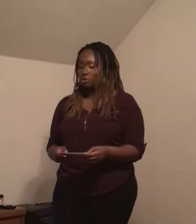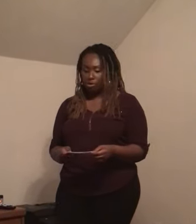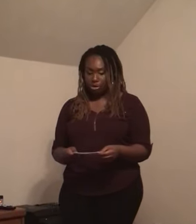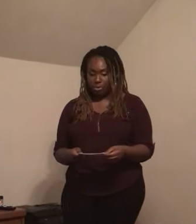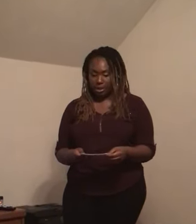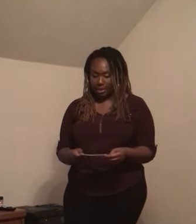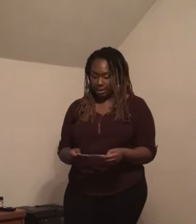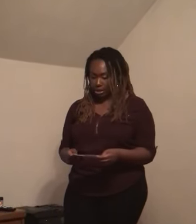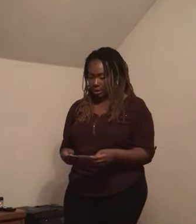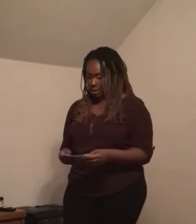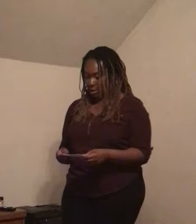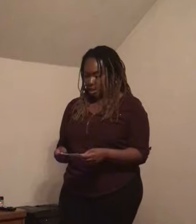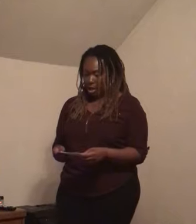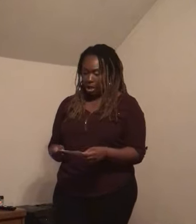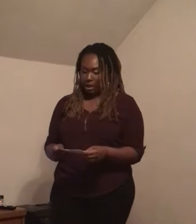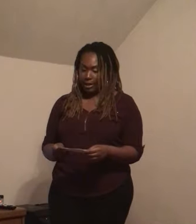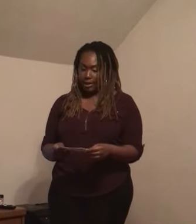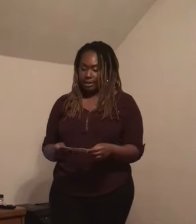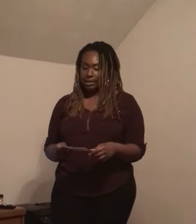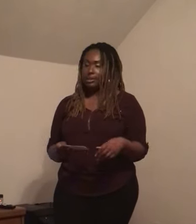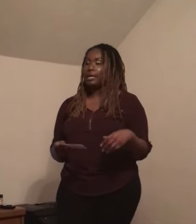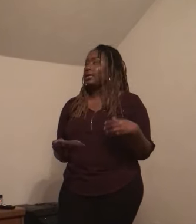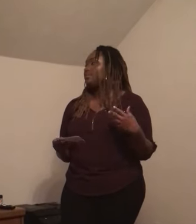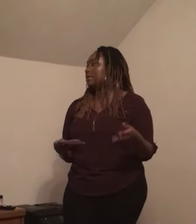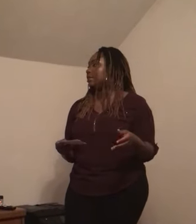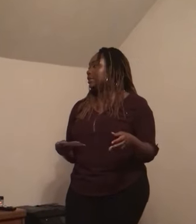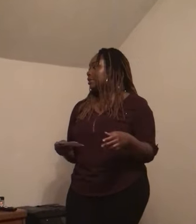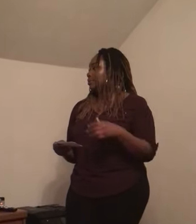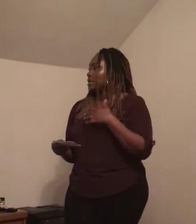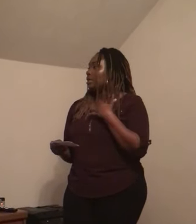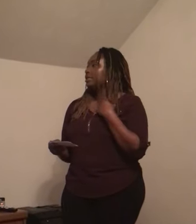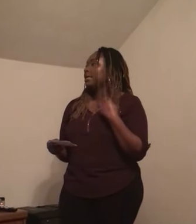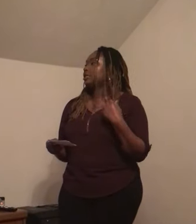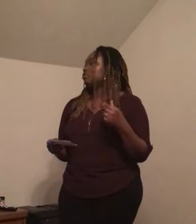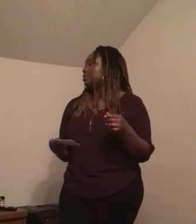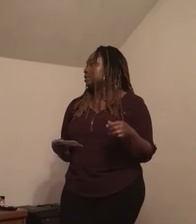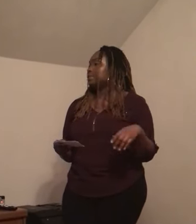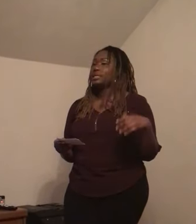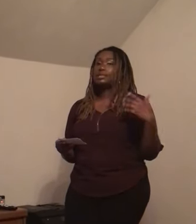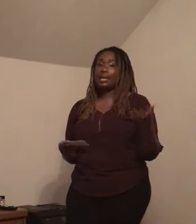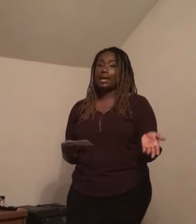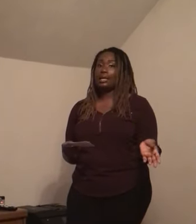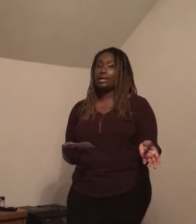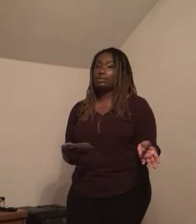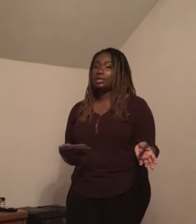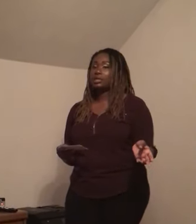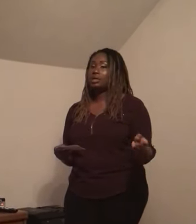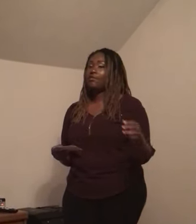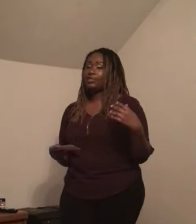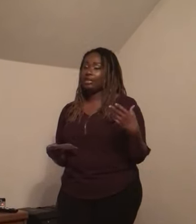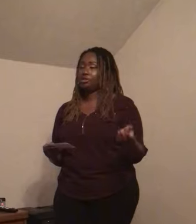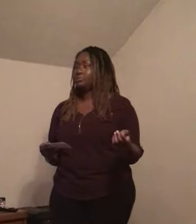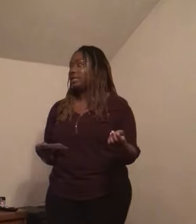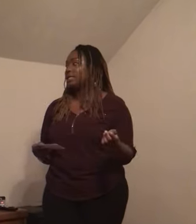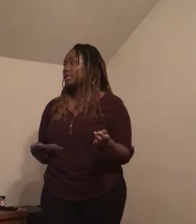total communication is a method that uses sign language, fingerspelling,